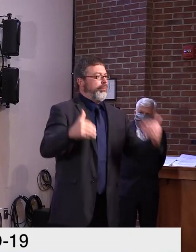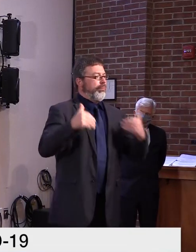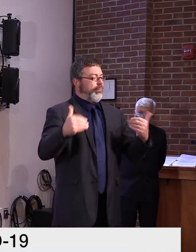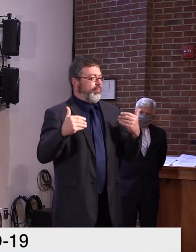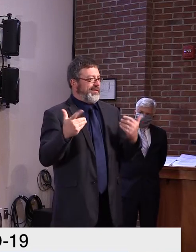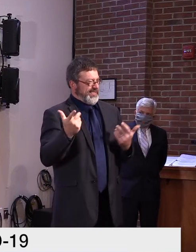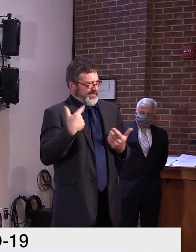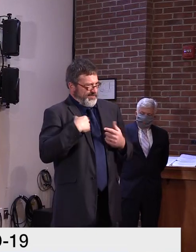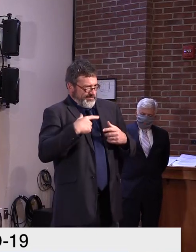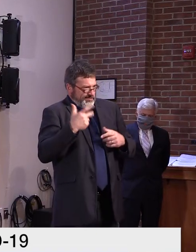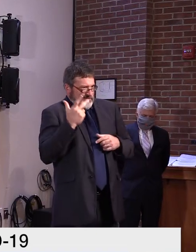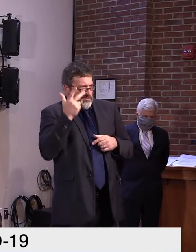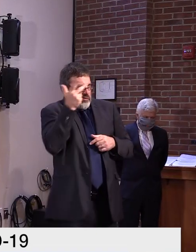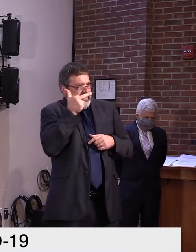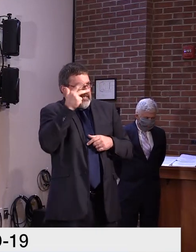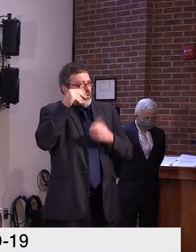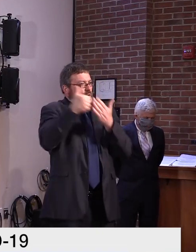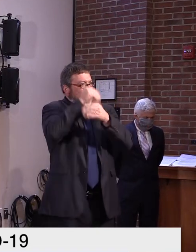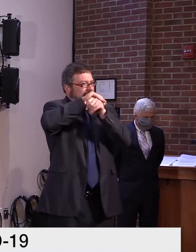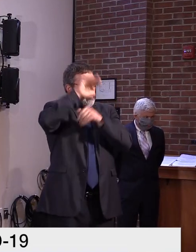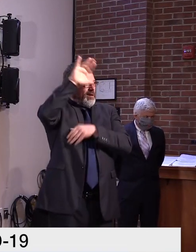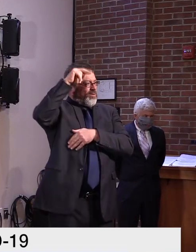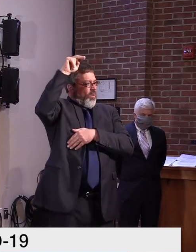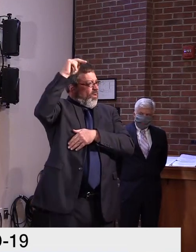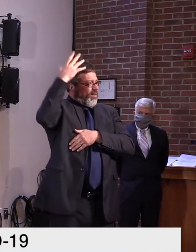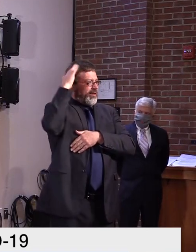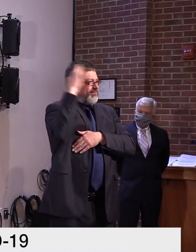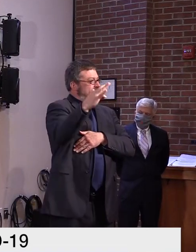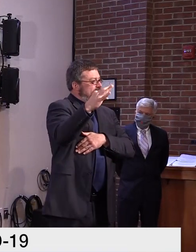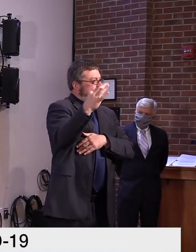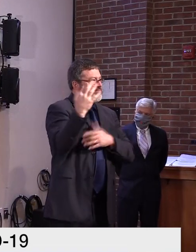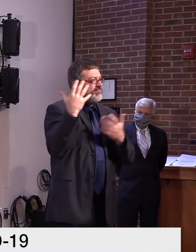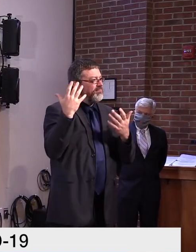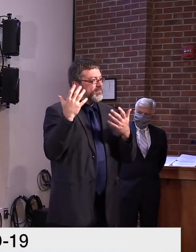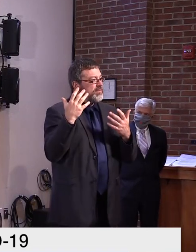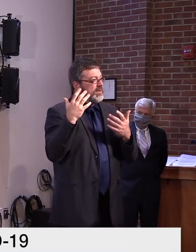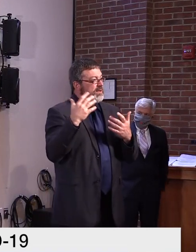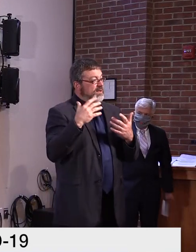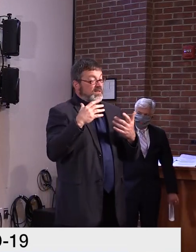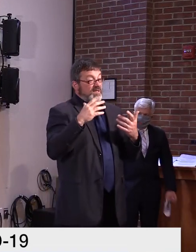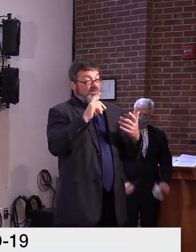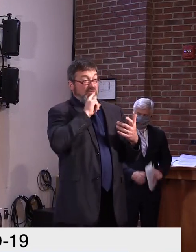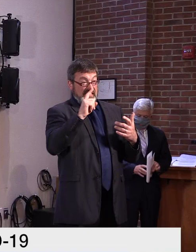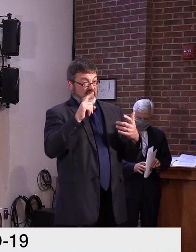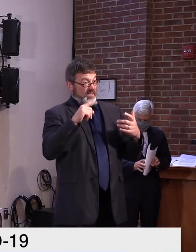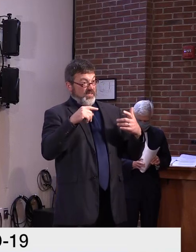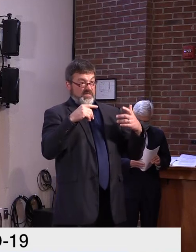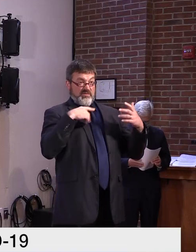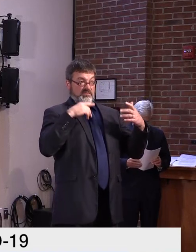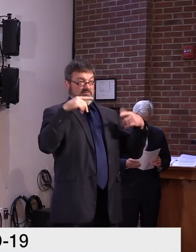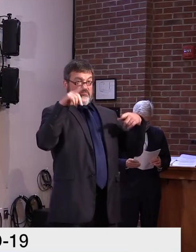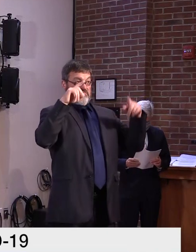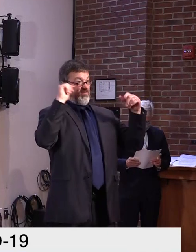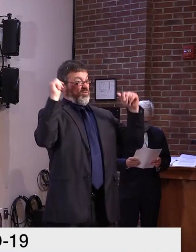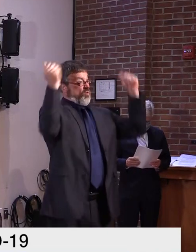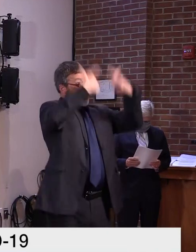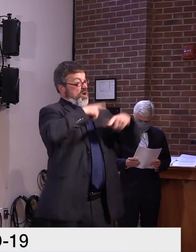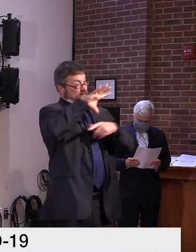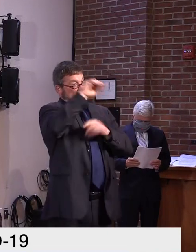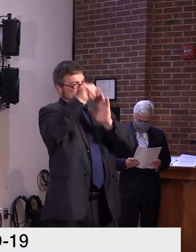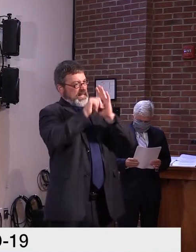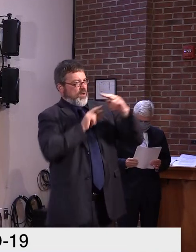each other. So as we go through this fall semester, we hope we can stay where we are now, um,